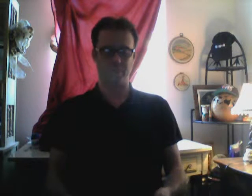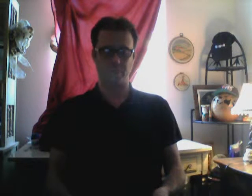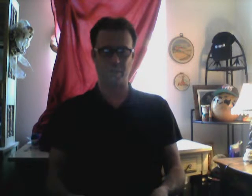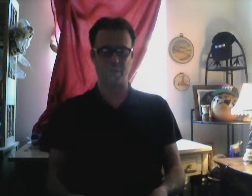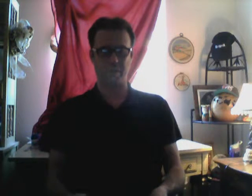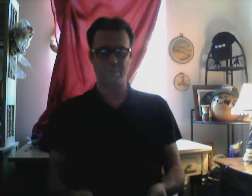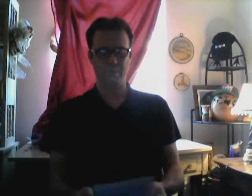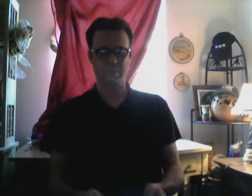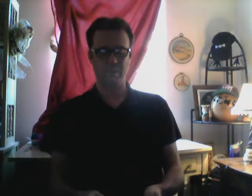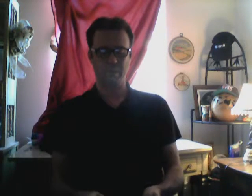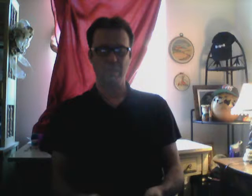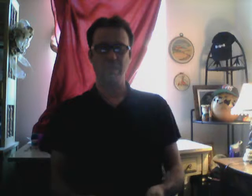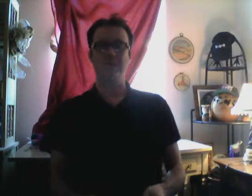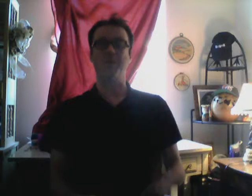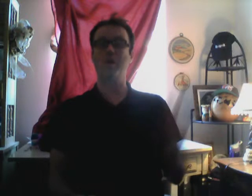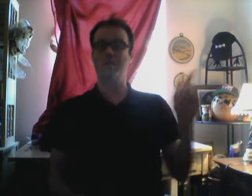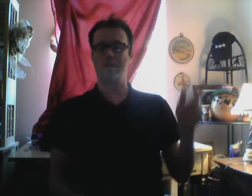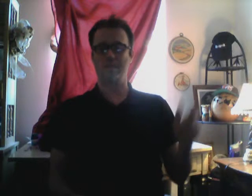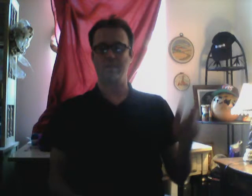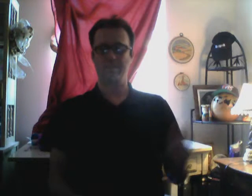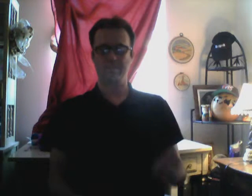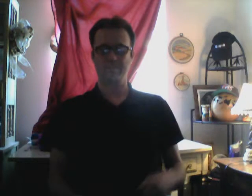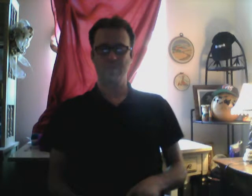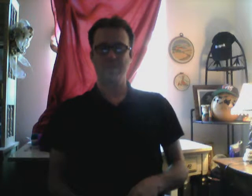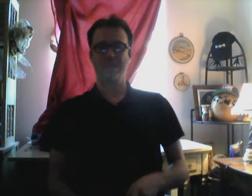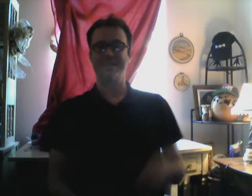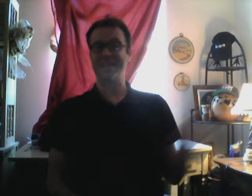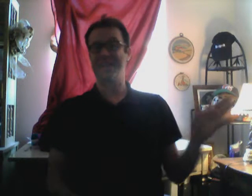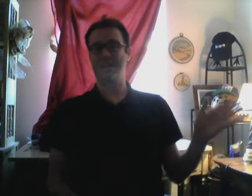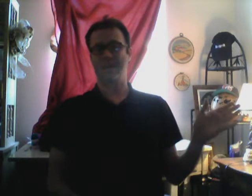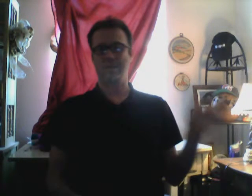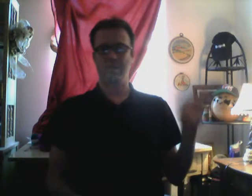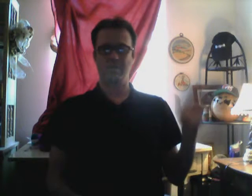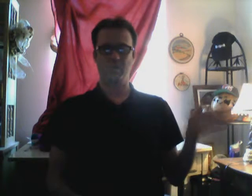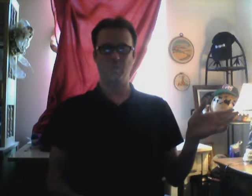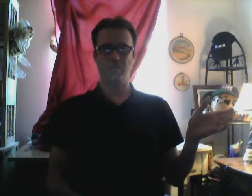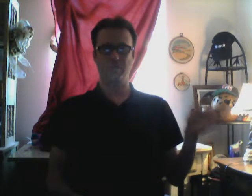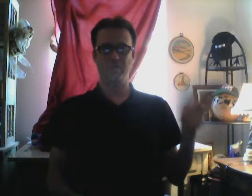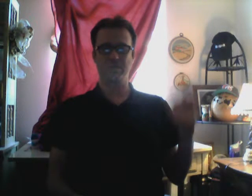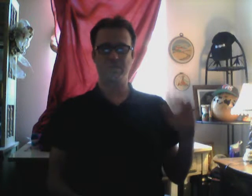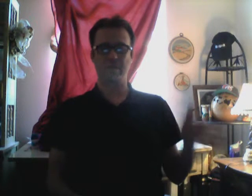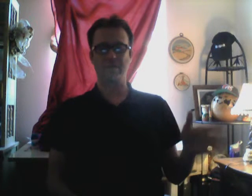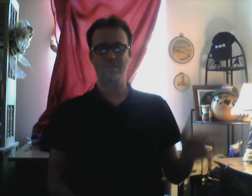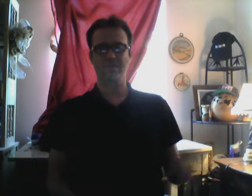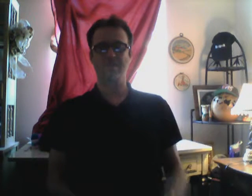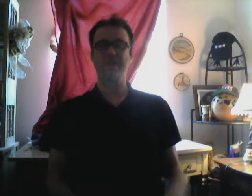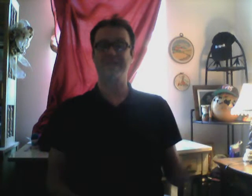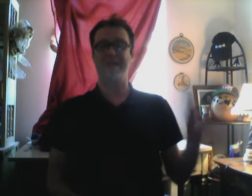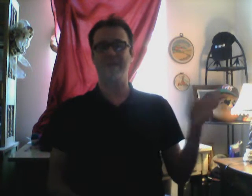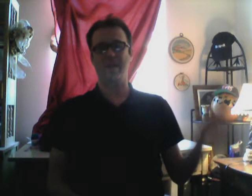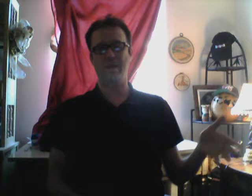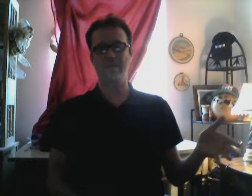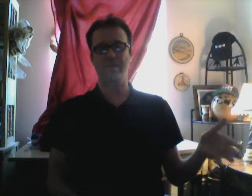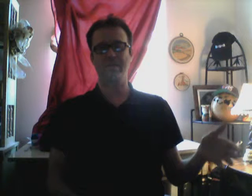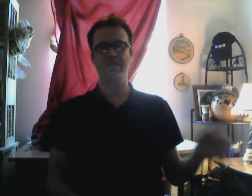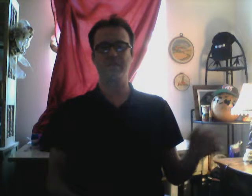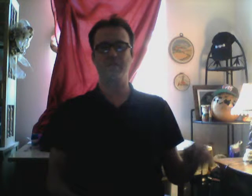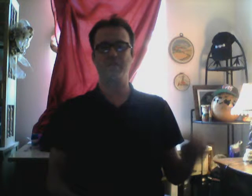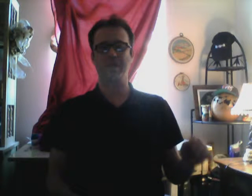Still good now. Smart Kidneys. Today I am going to discuss because I honestly don't think